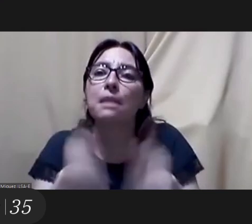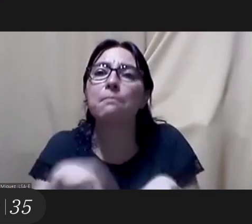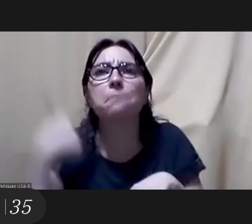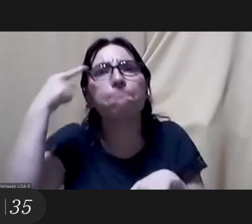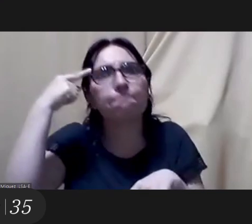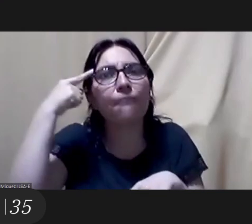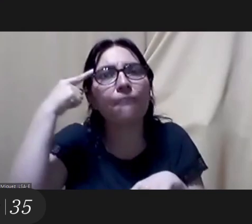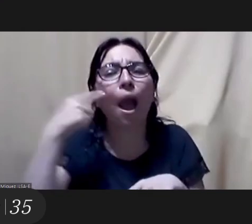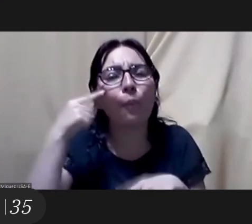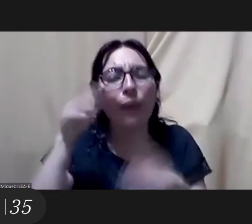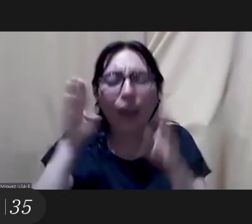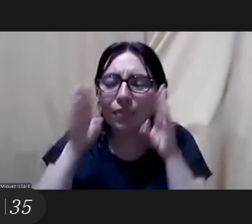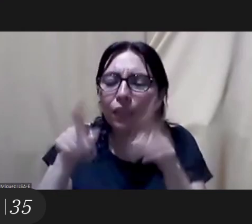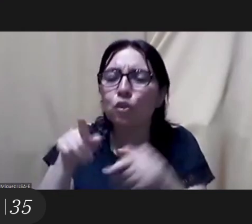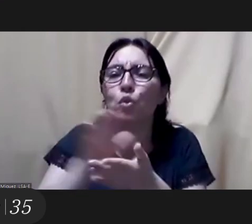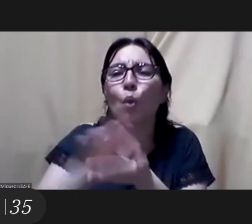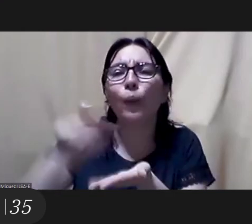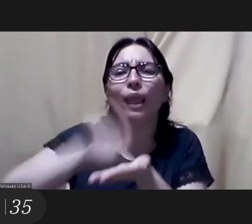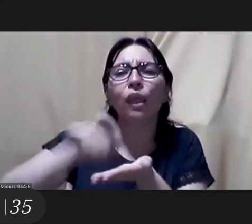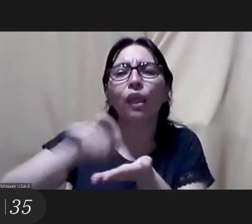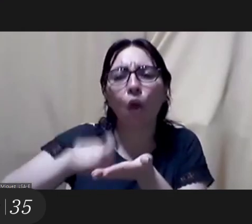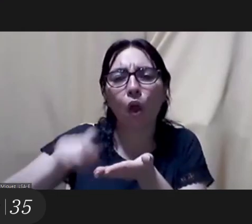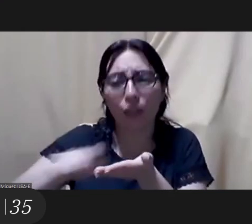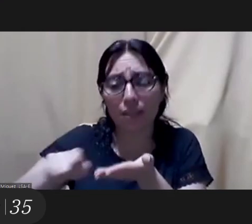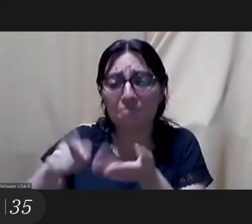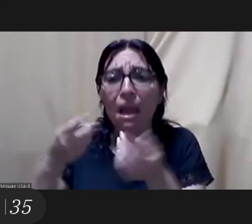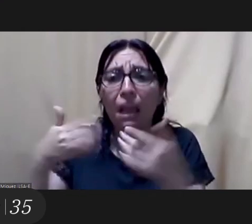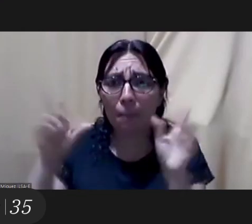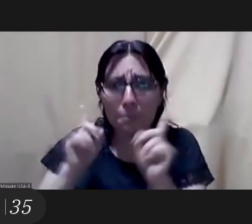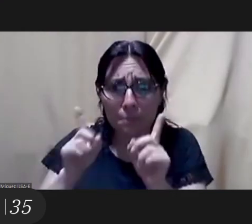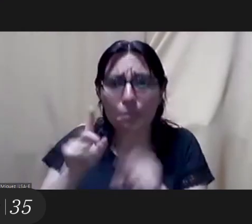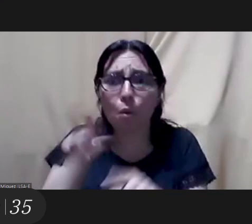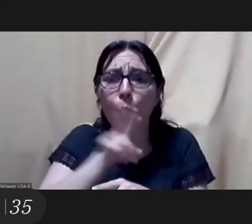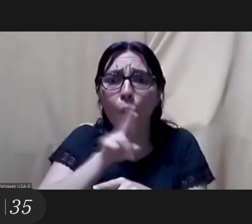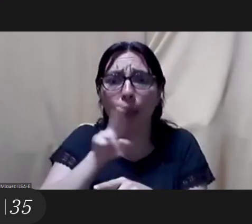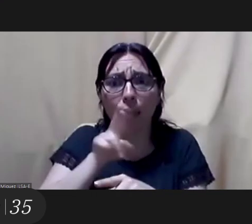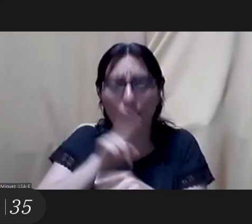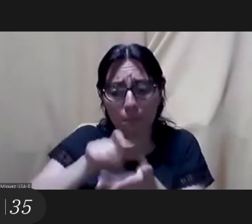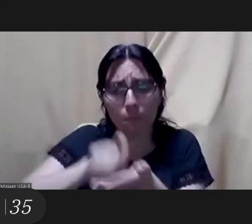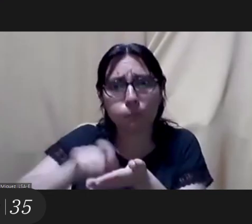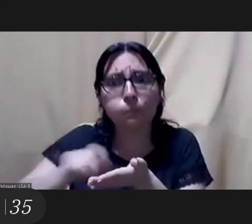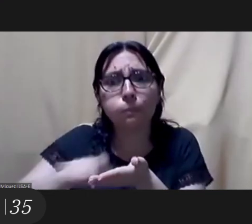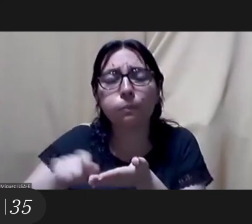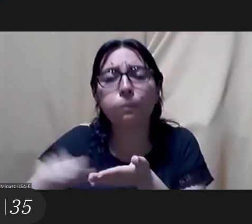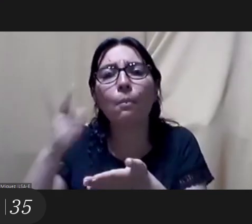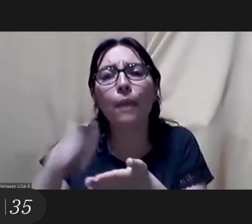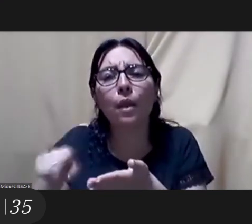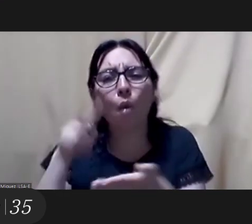what is happening in the scripts you know when the scripts are written by women so in that sense we